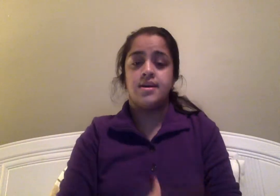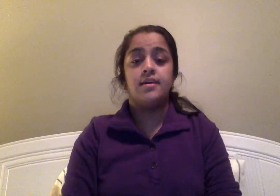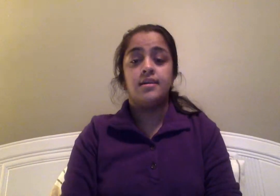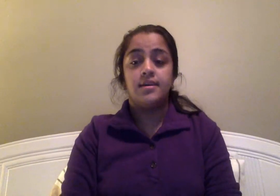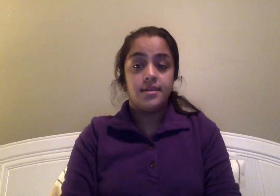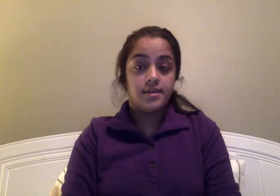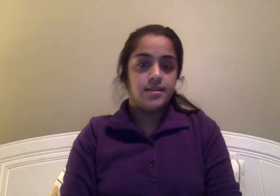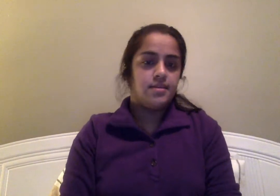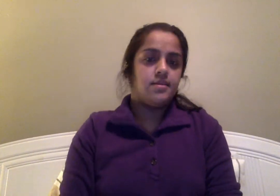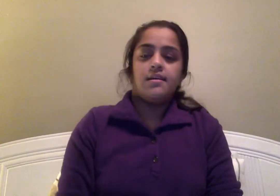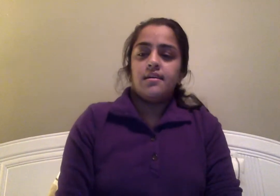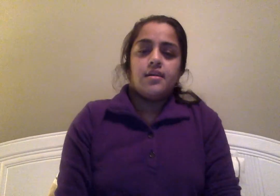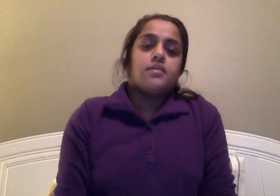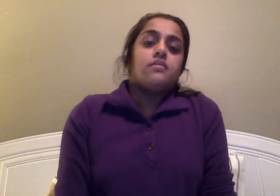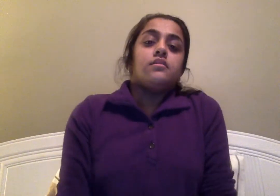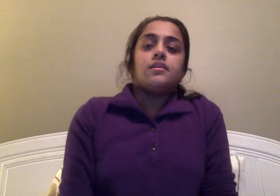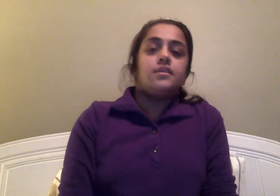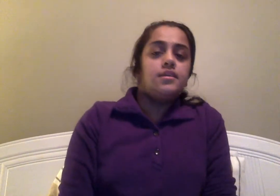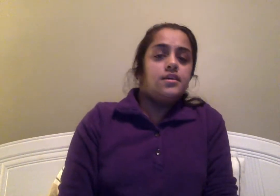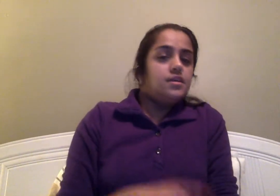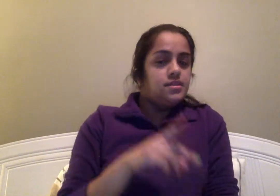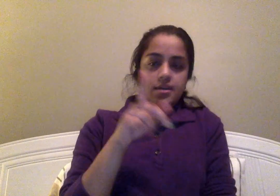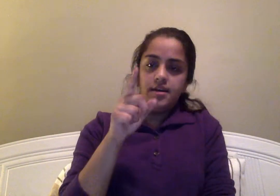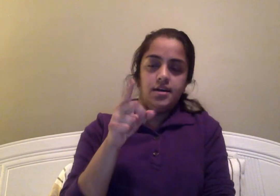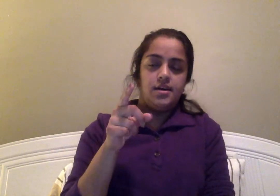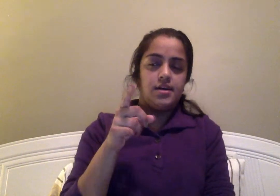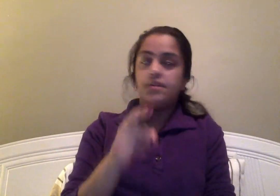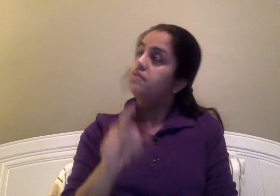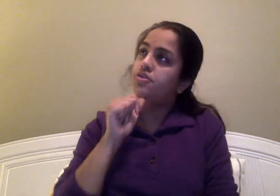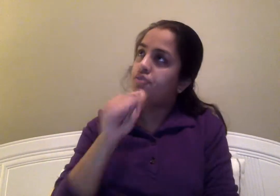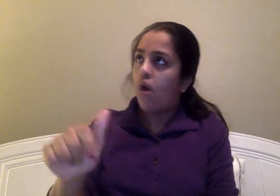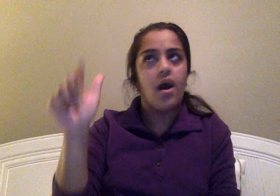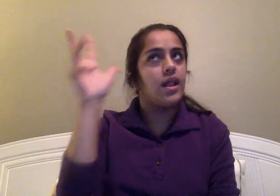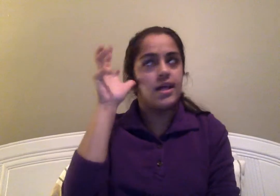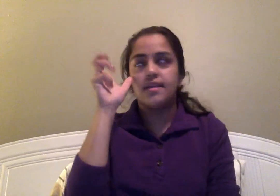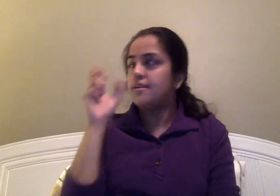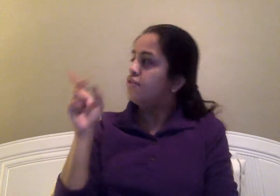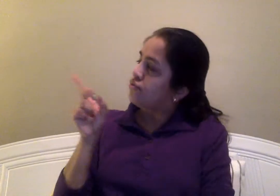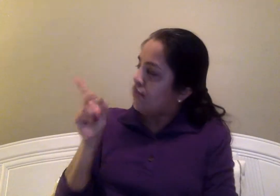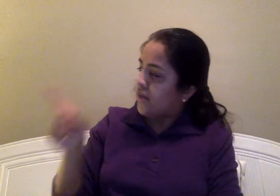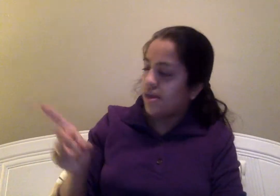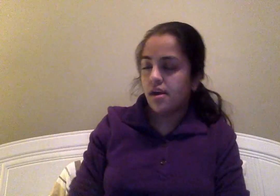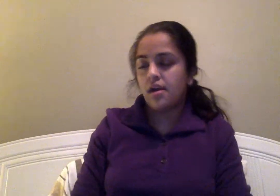you don't listen to her,